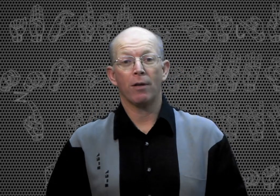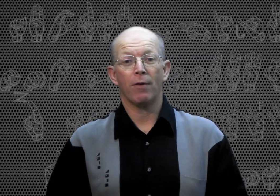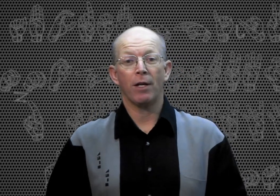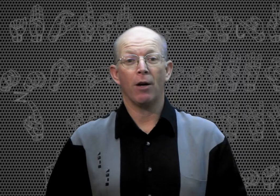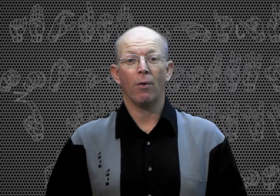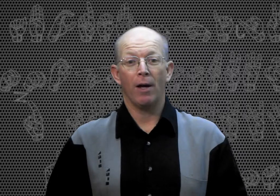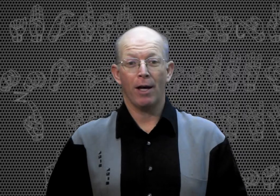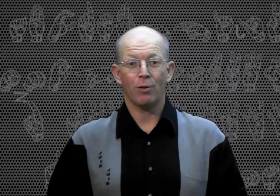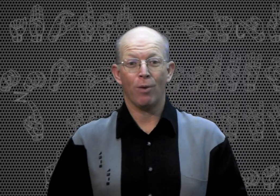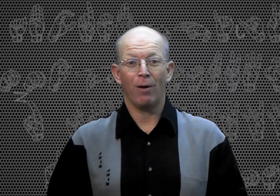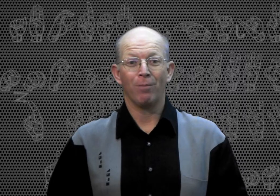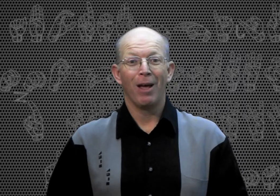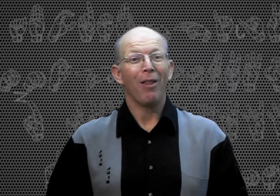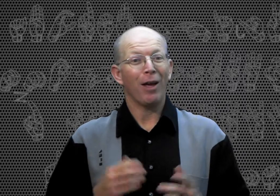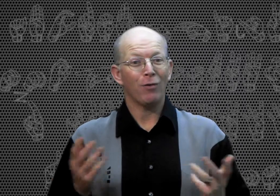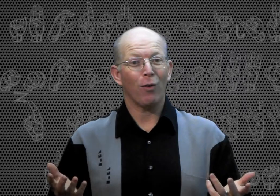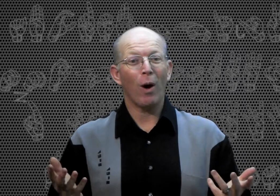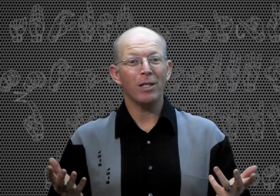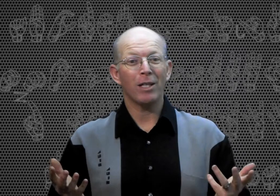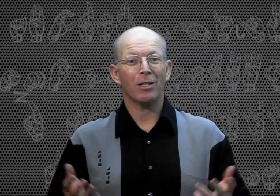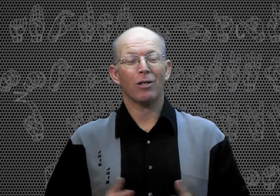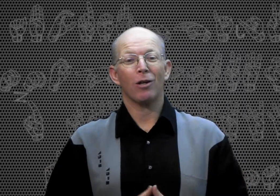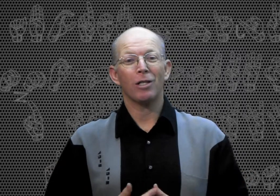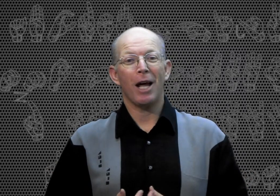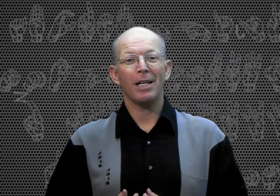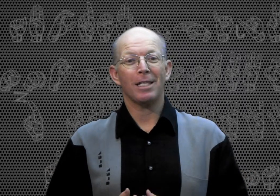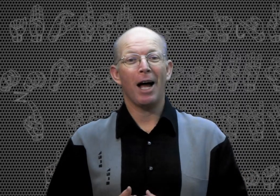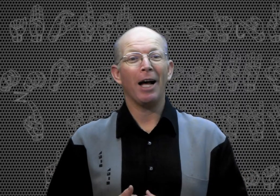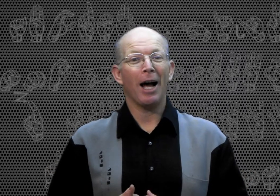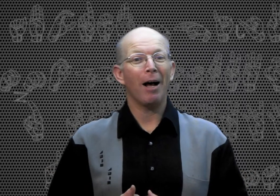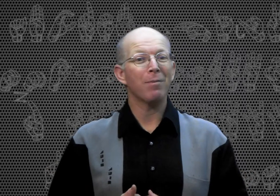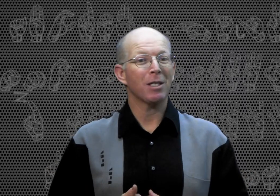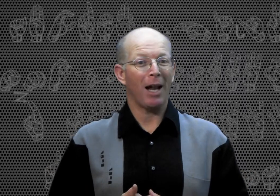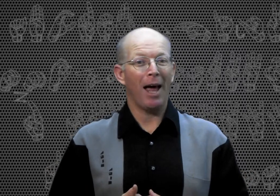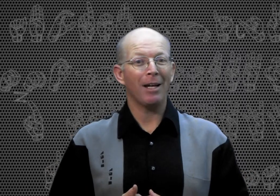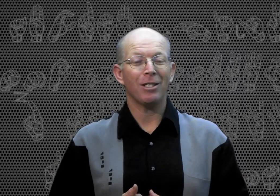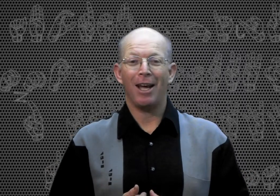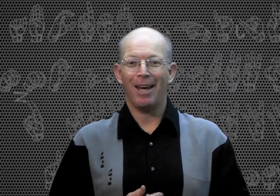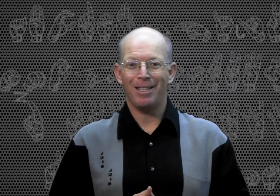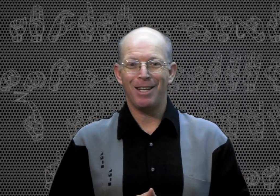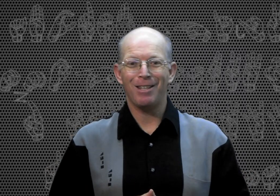in a video as well. Thanks for watching. This is LearnScience.com slash 18.